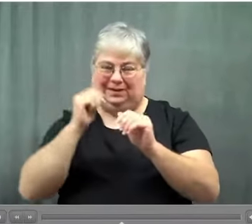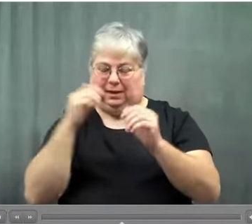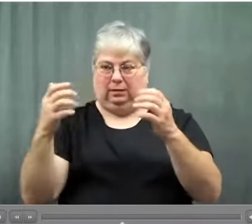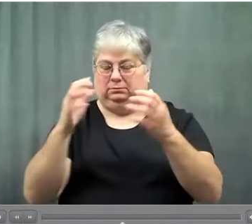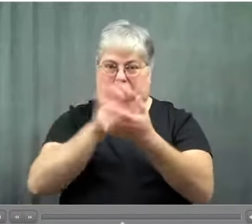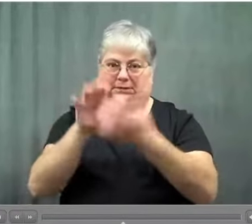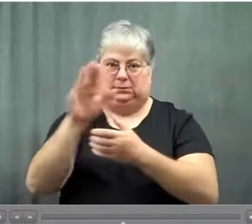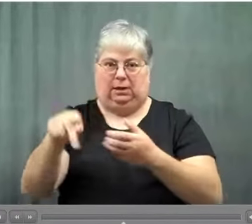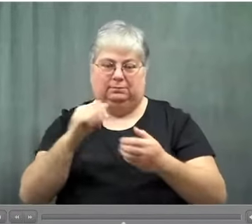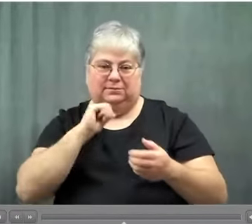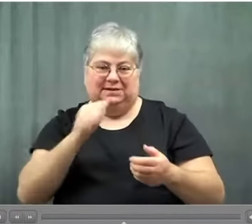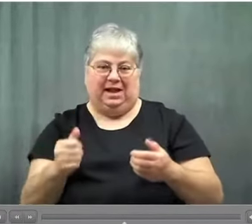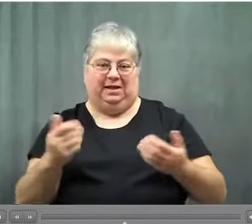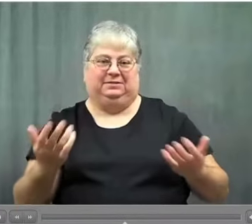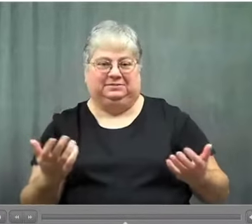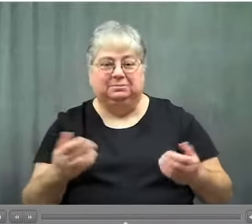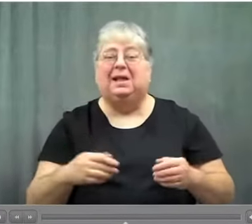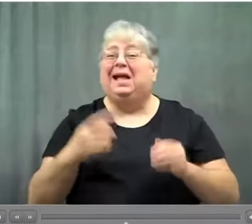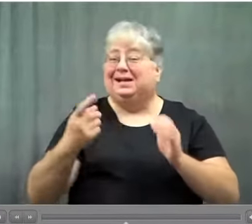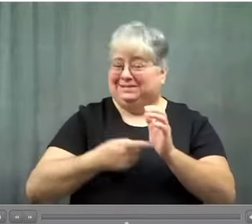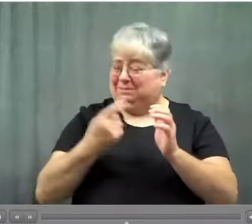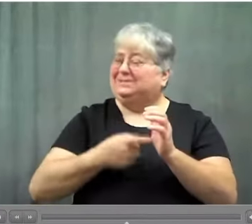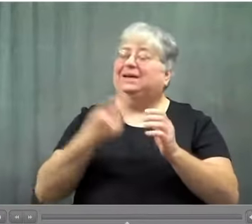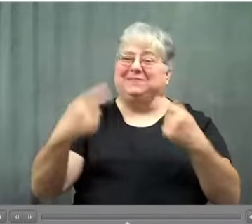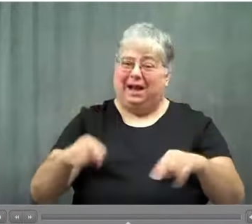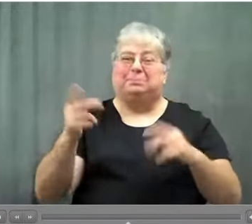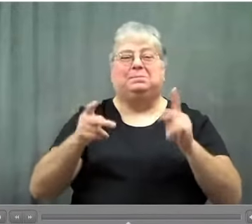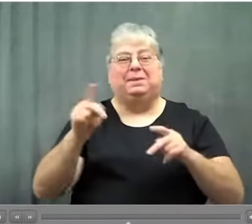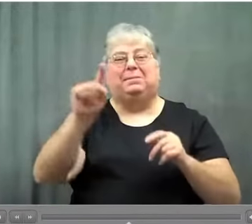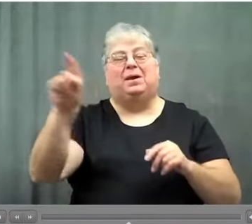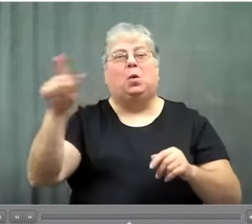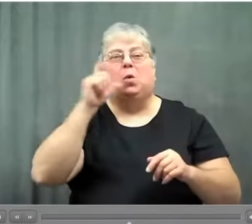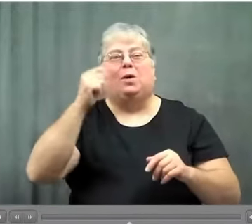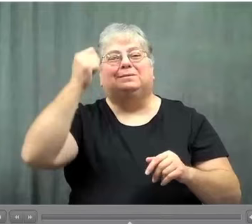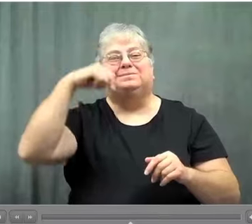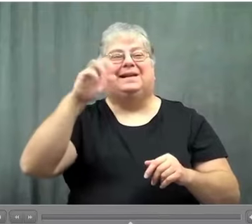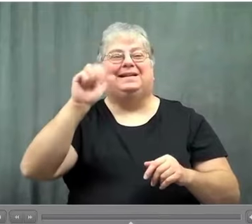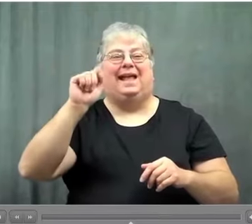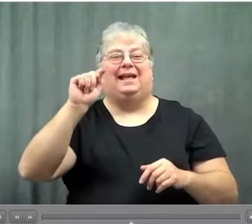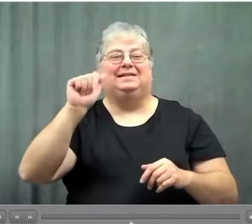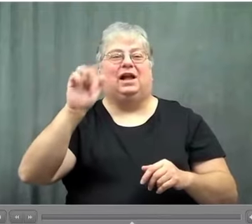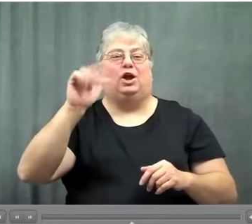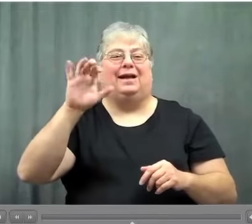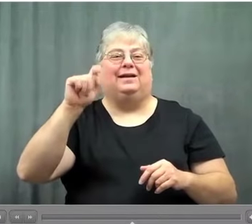woman thought that they should really change the bottle on the way it looked because it's really confusing for people.